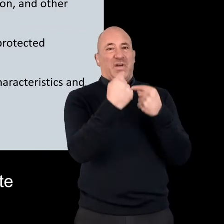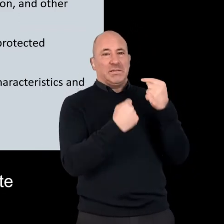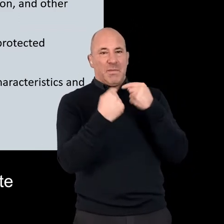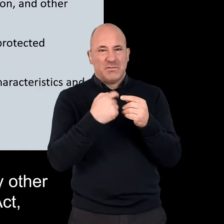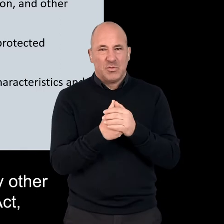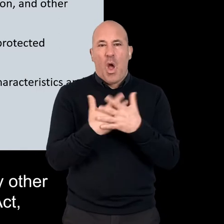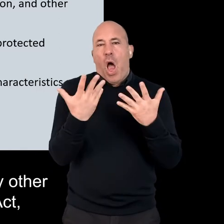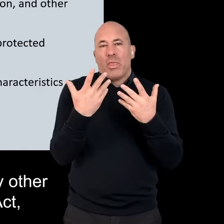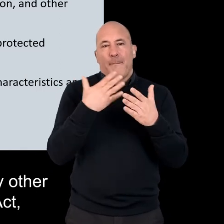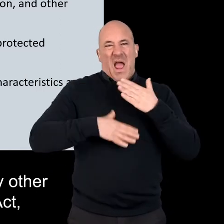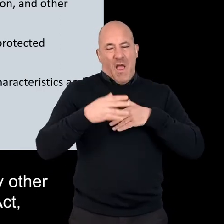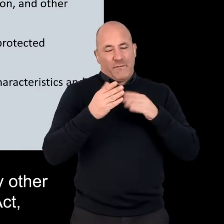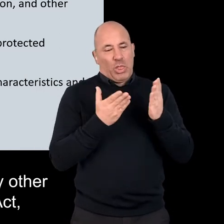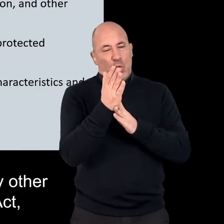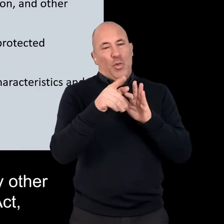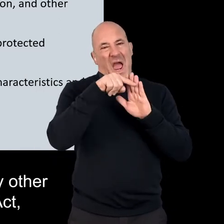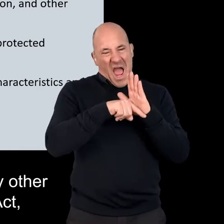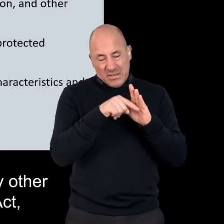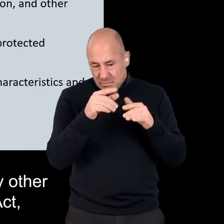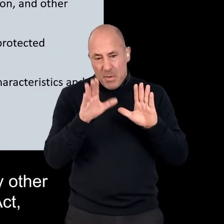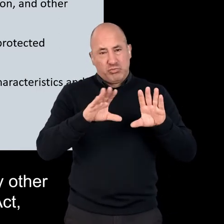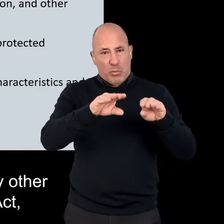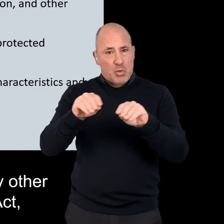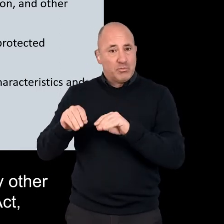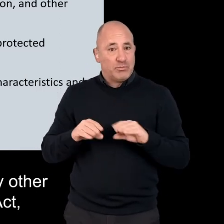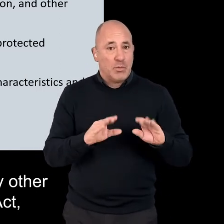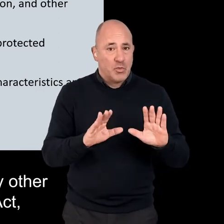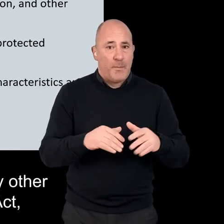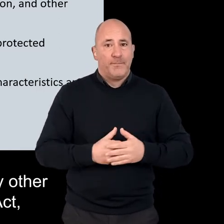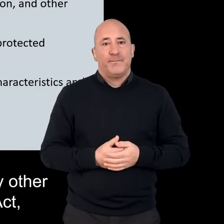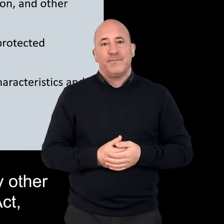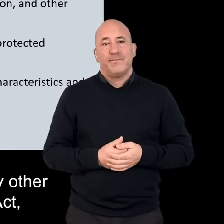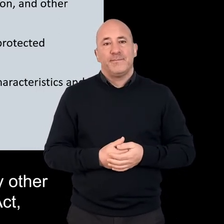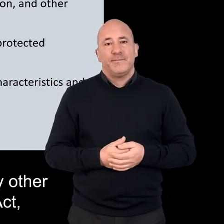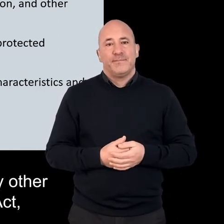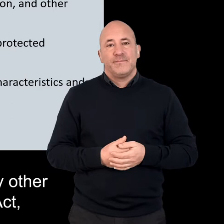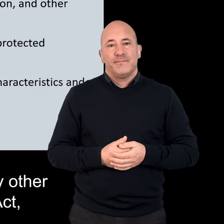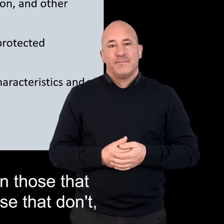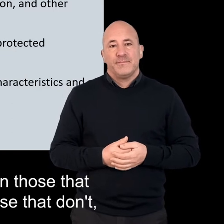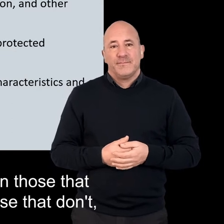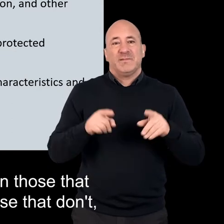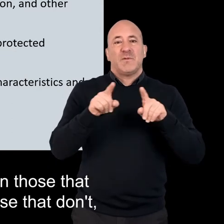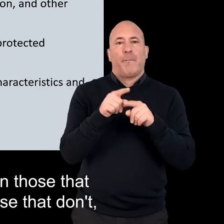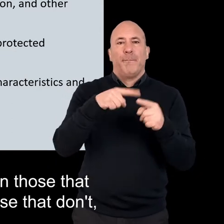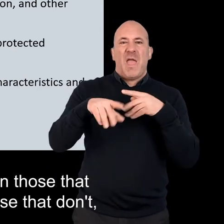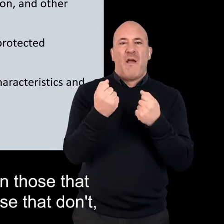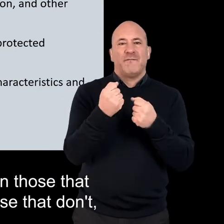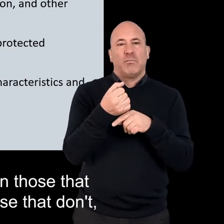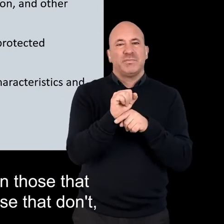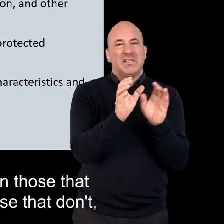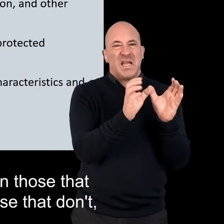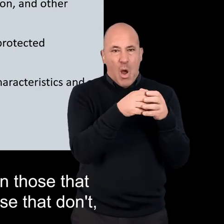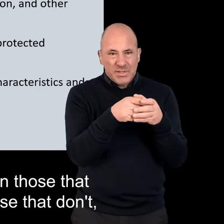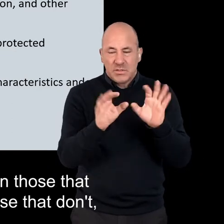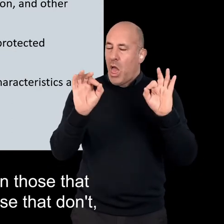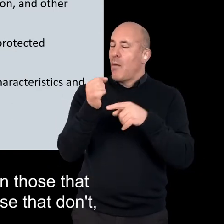discrimination, harassment or victimisation or any other prohibited conduct under the Act. Advanced equality